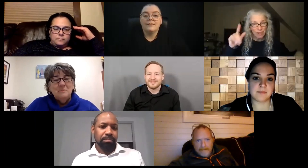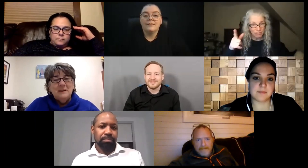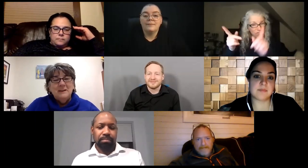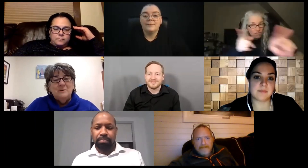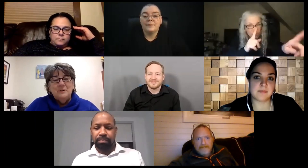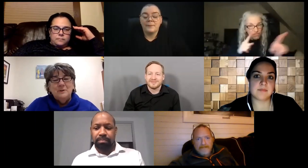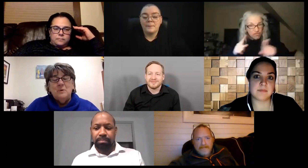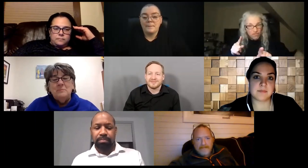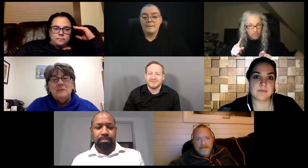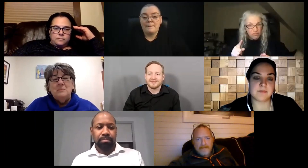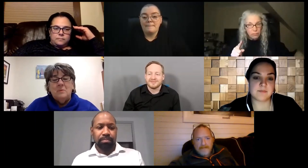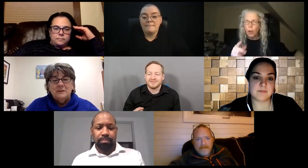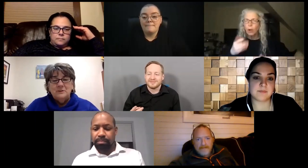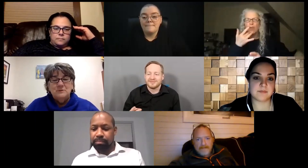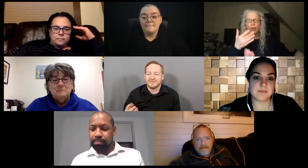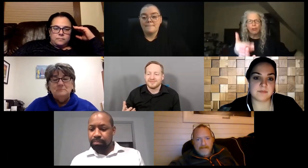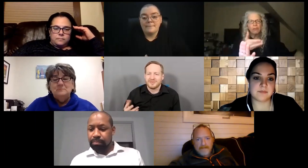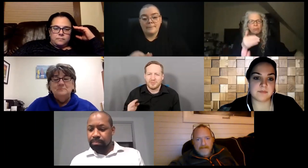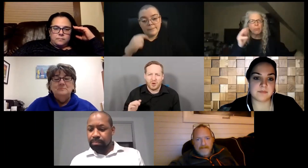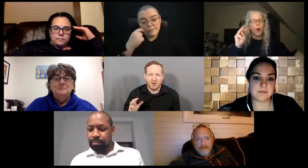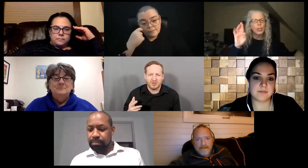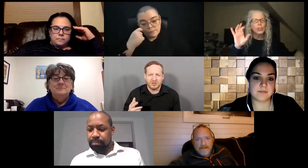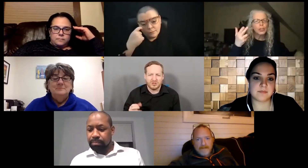to everybody or do you want to meet in March?